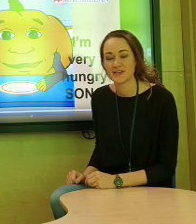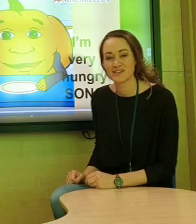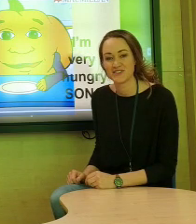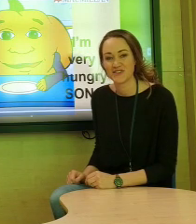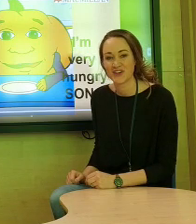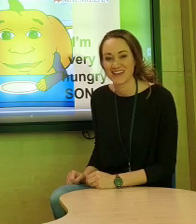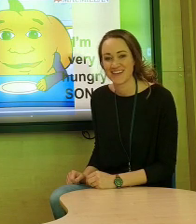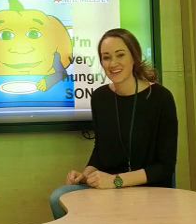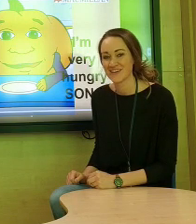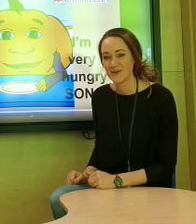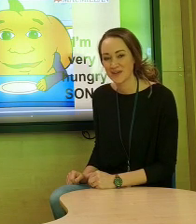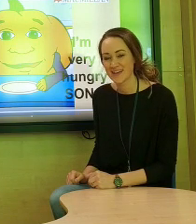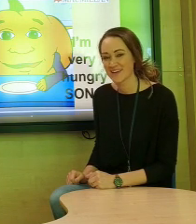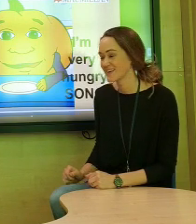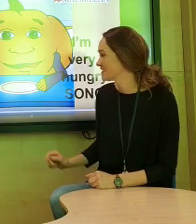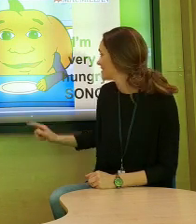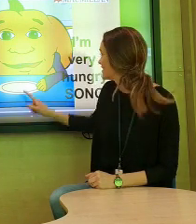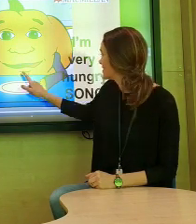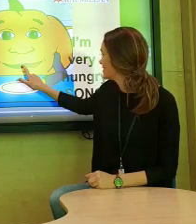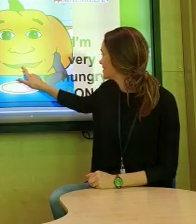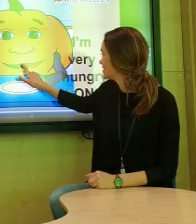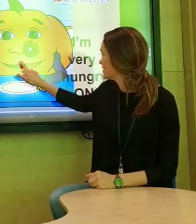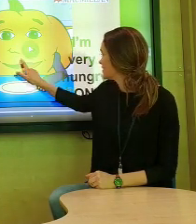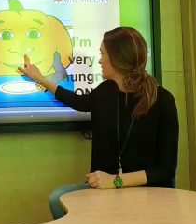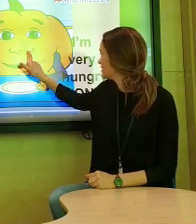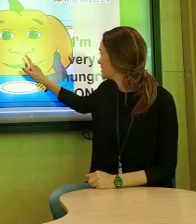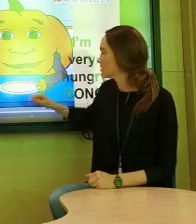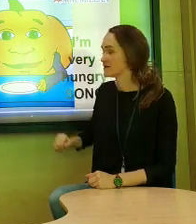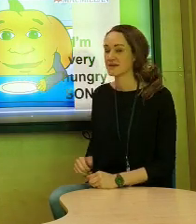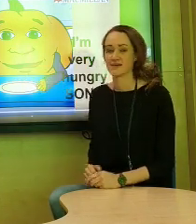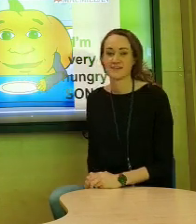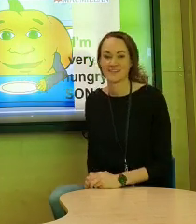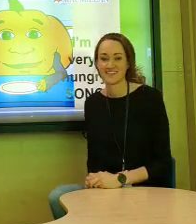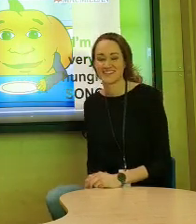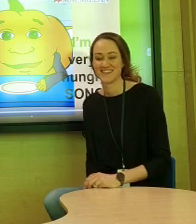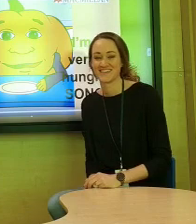and girls can join in. Okay? I'm very hungry song.